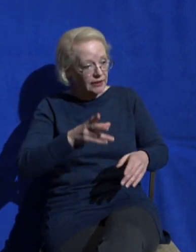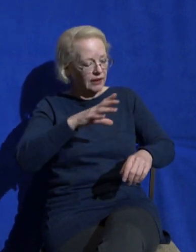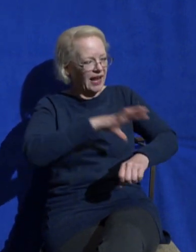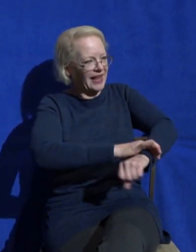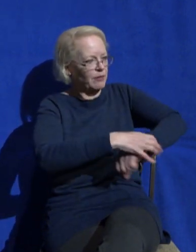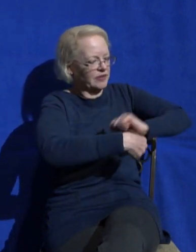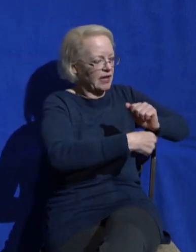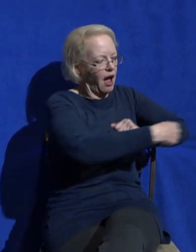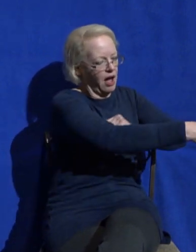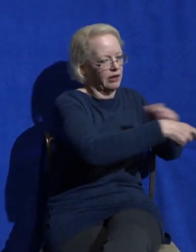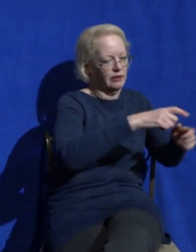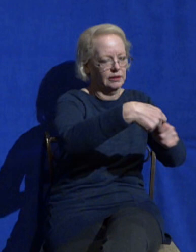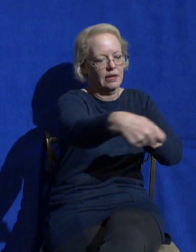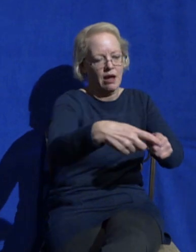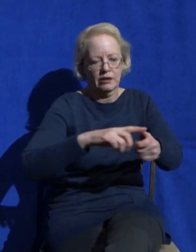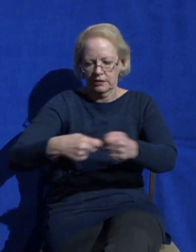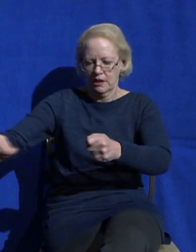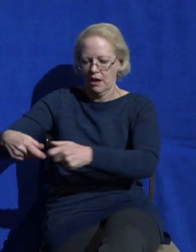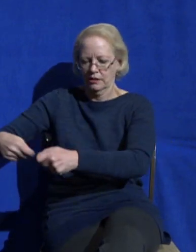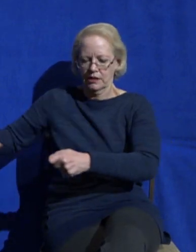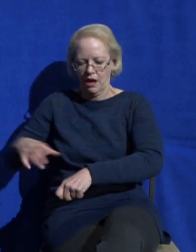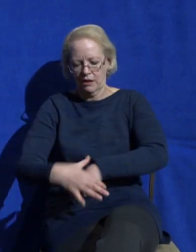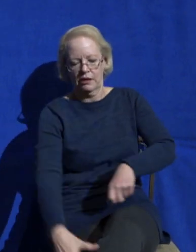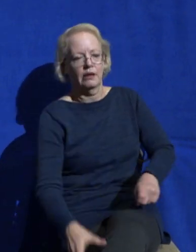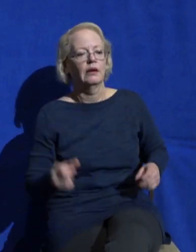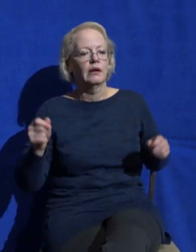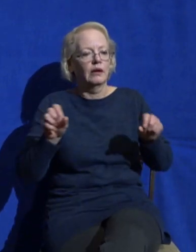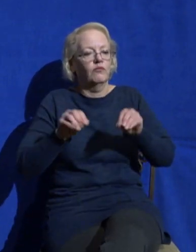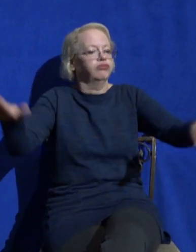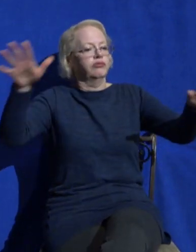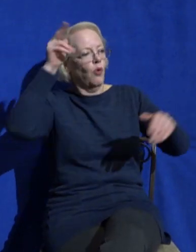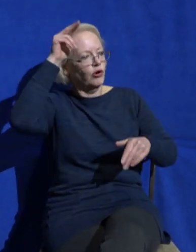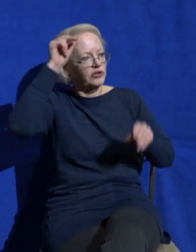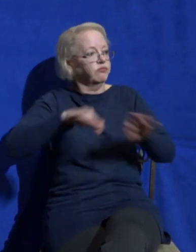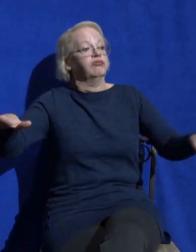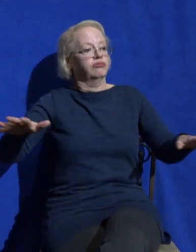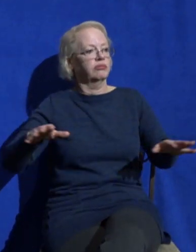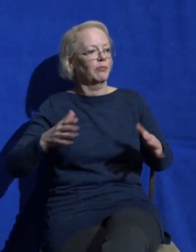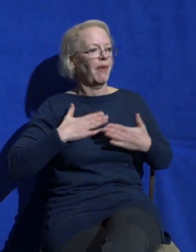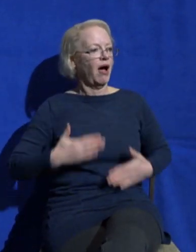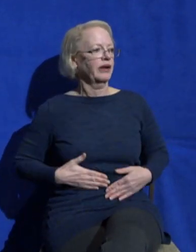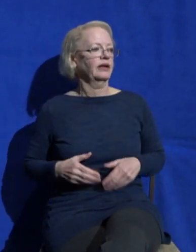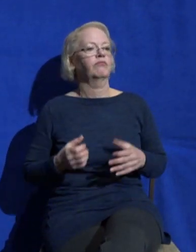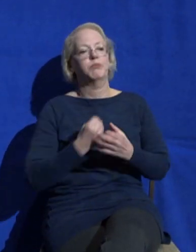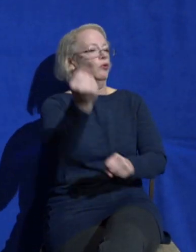gaps. Right? You know what the French called this form of torture? Distraction.